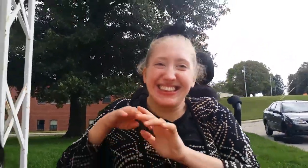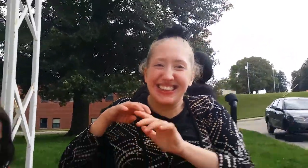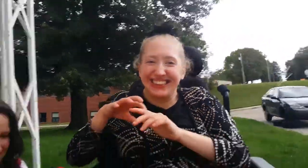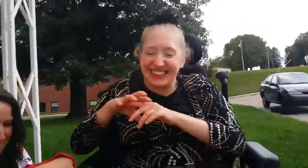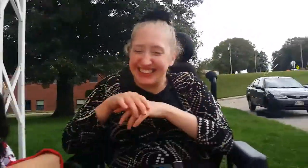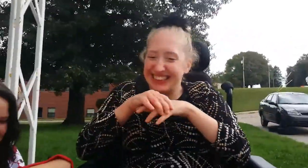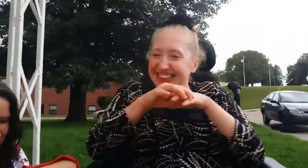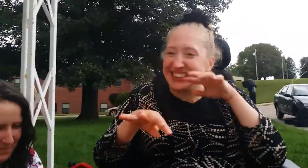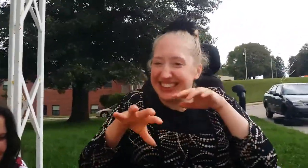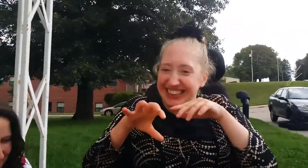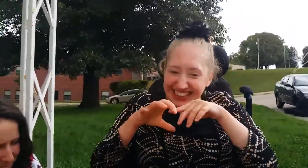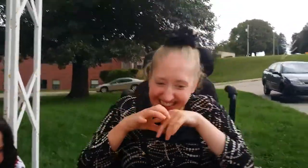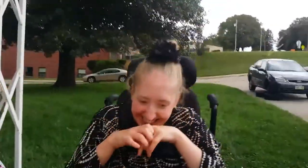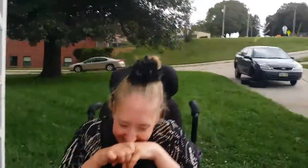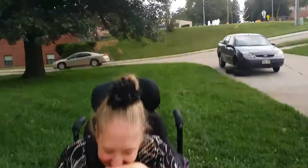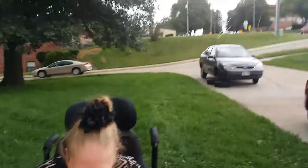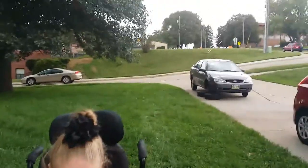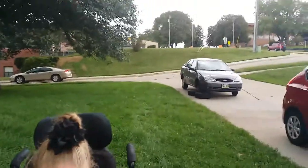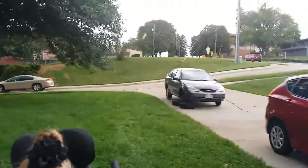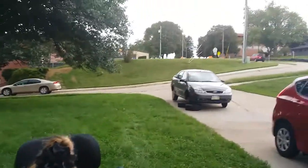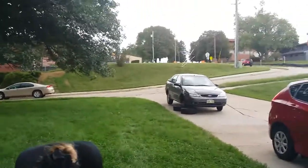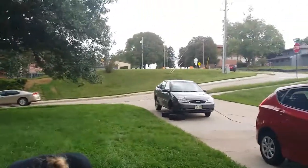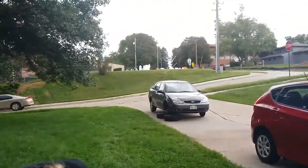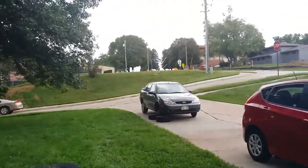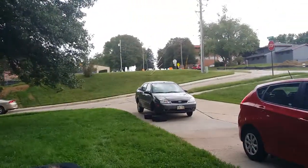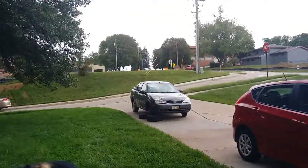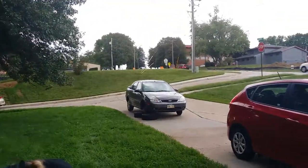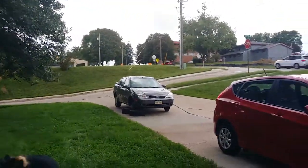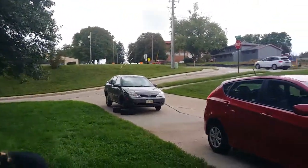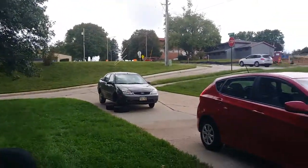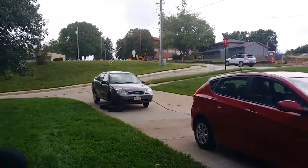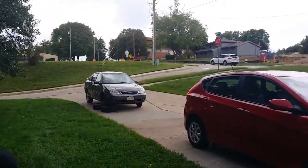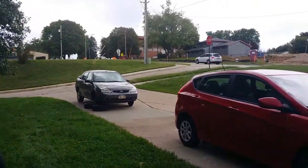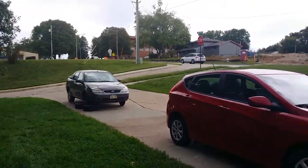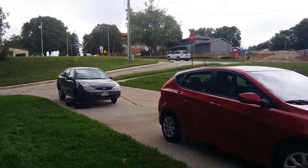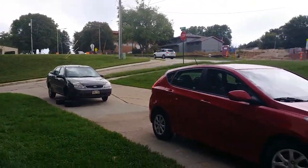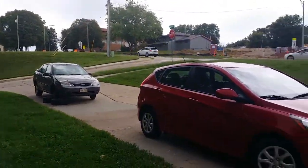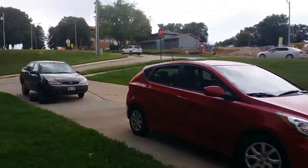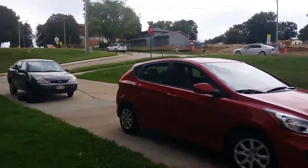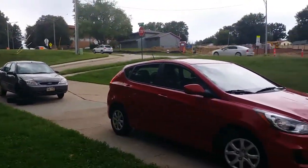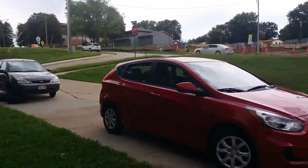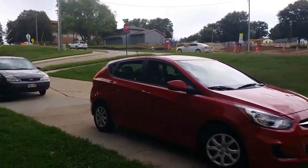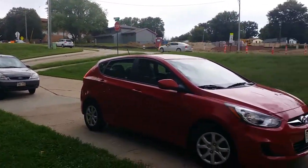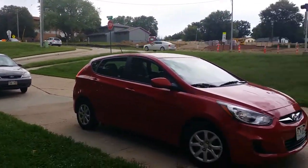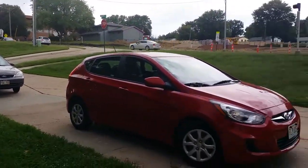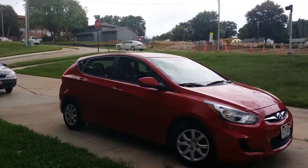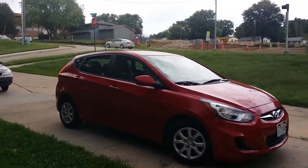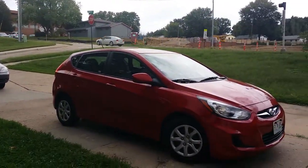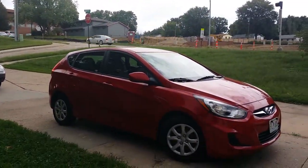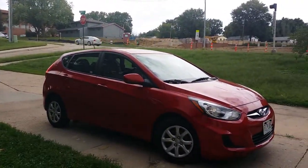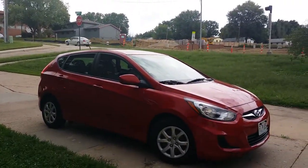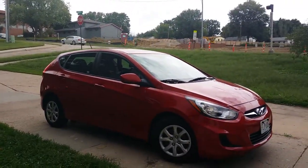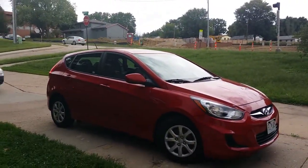All righty. And that is Miss Lauren's car over there that is wrecked. This is my rental car.